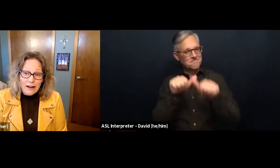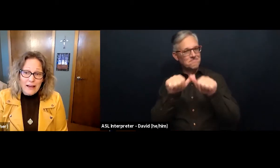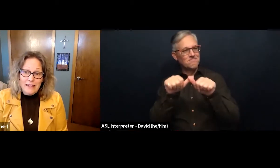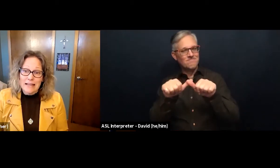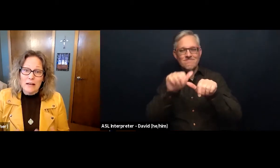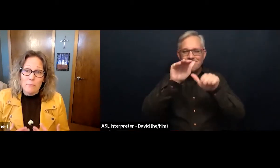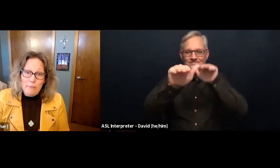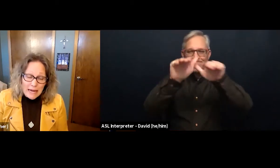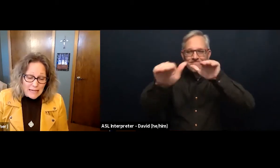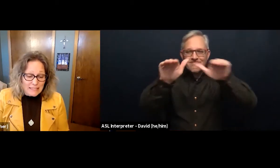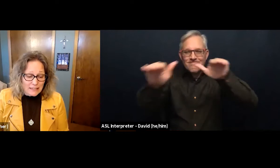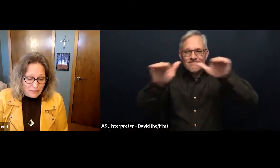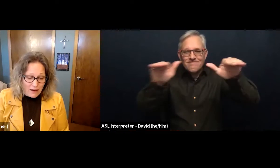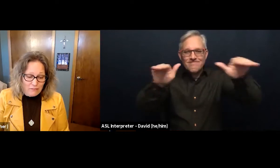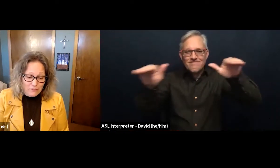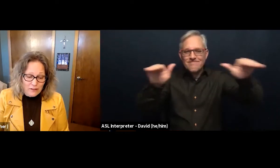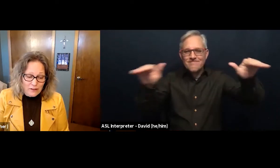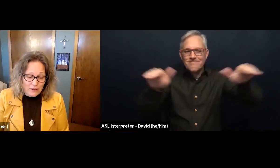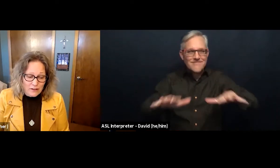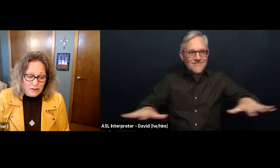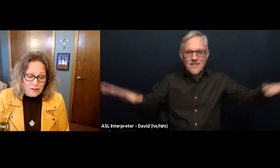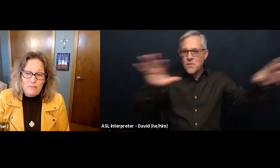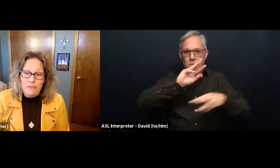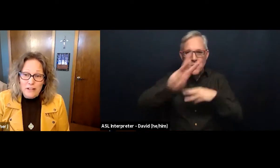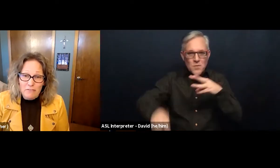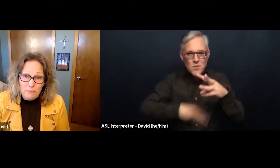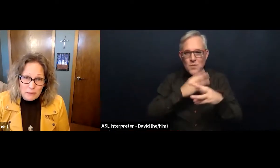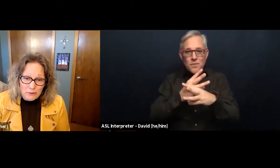has an amazing love for deaf people. people.